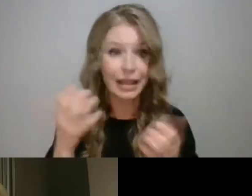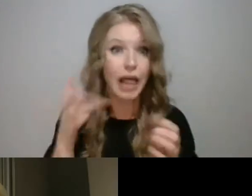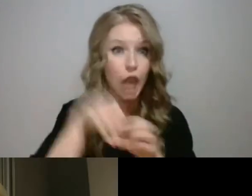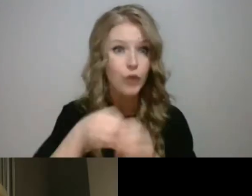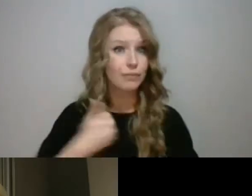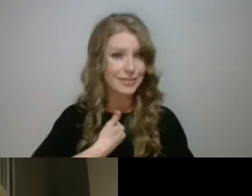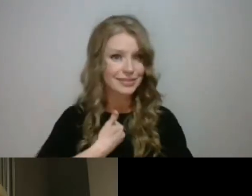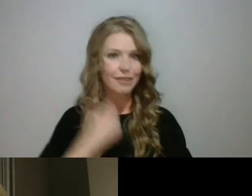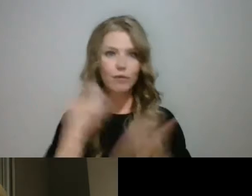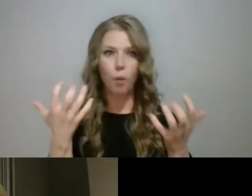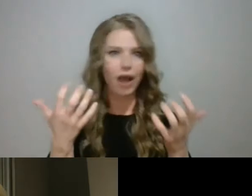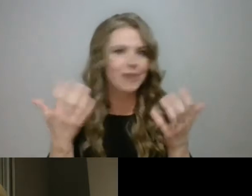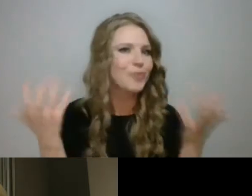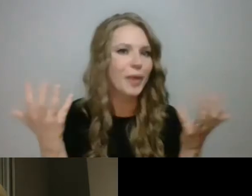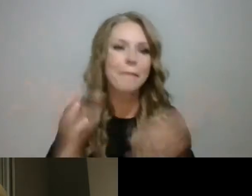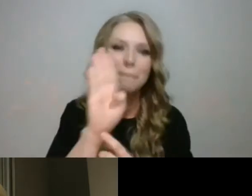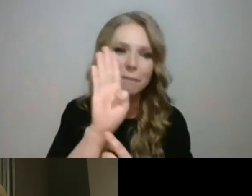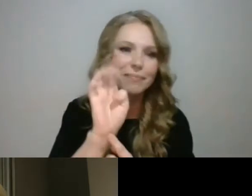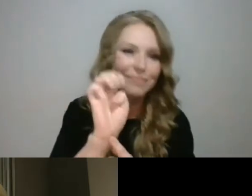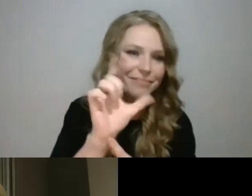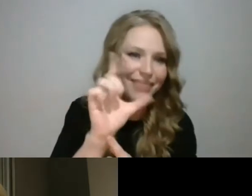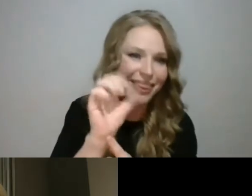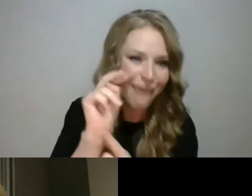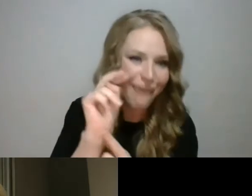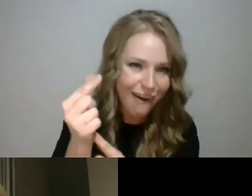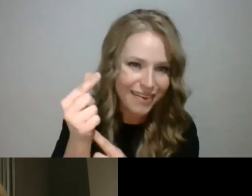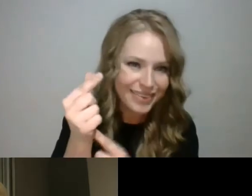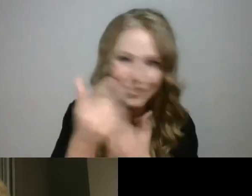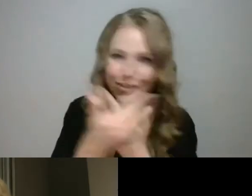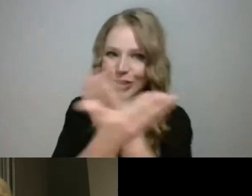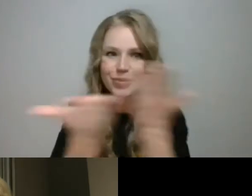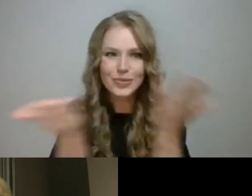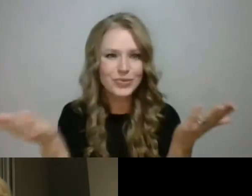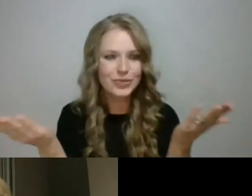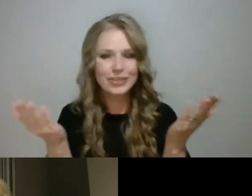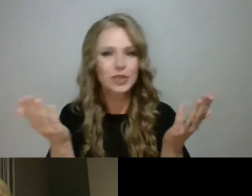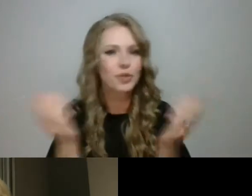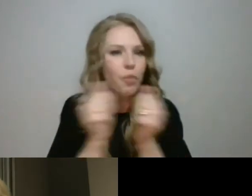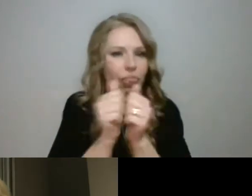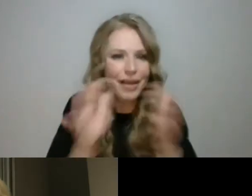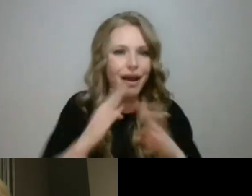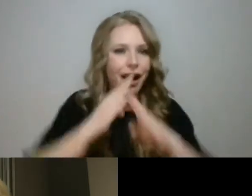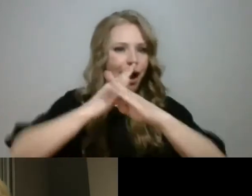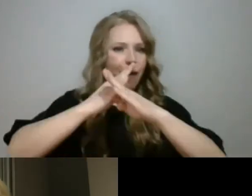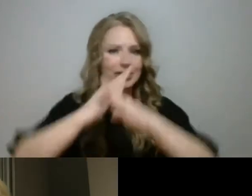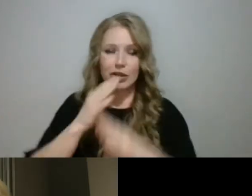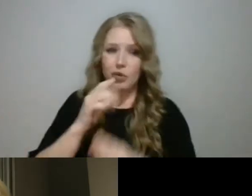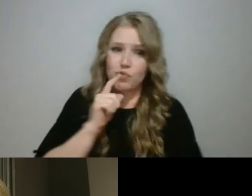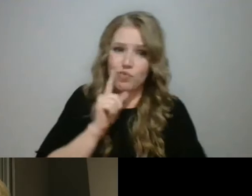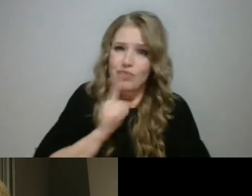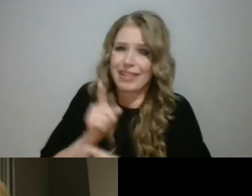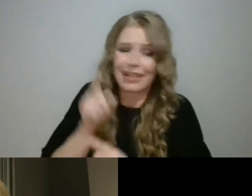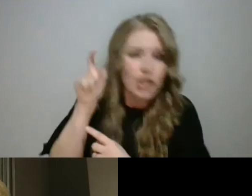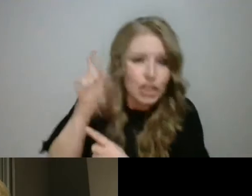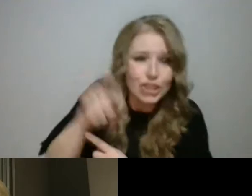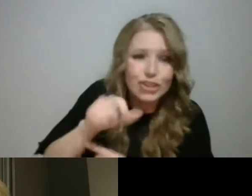You know, all deaf people want, including myself, self is to belong. That's all we want. We